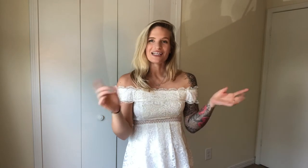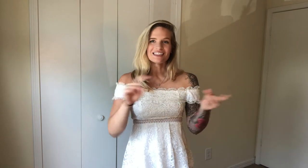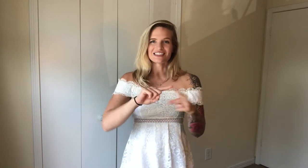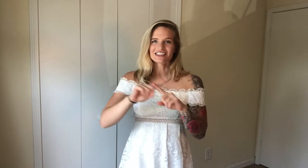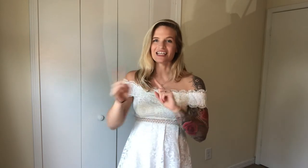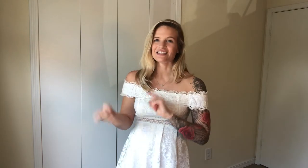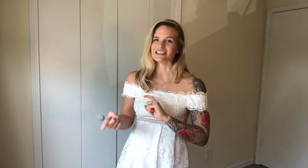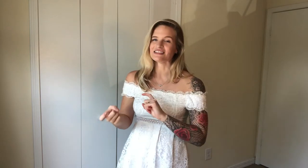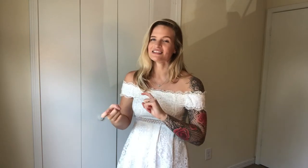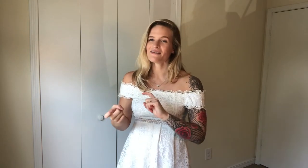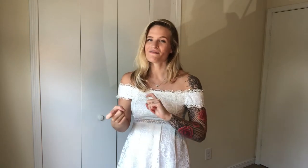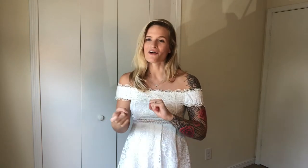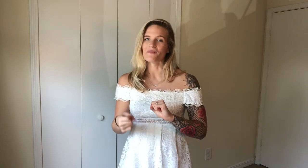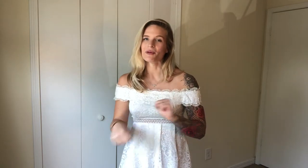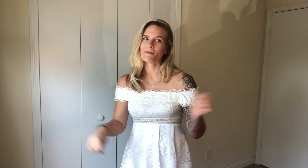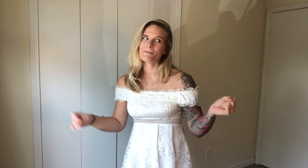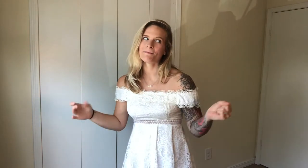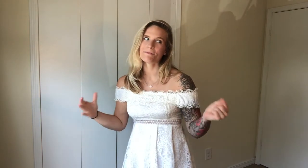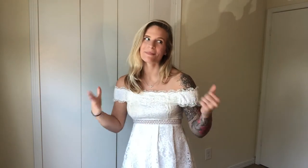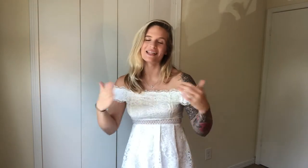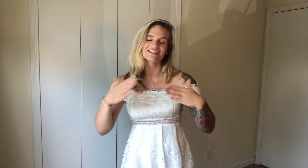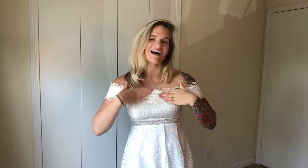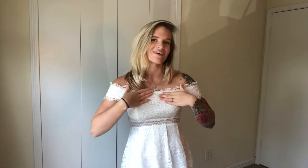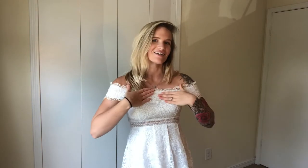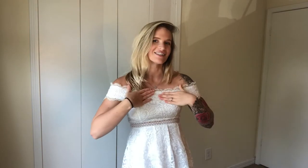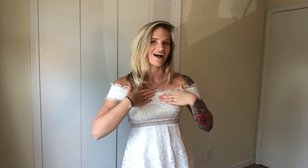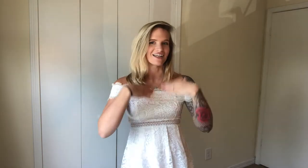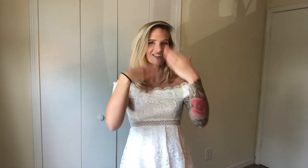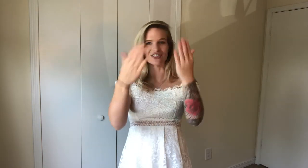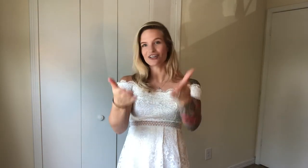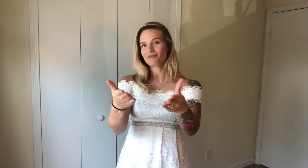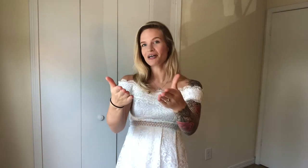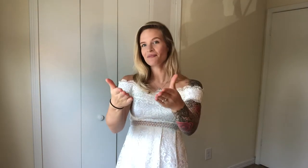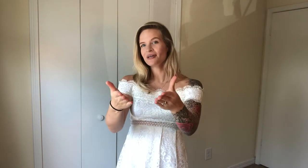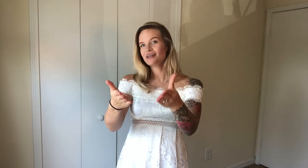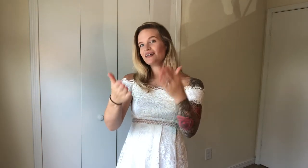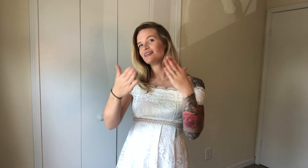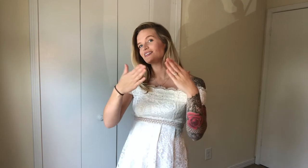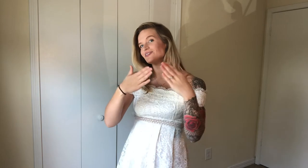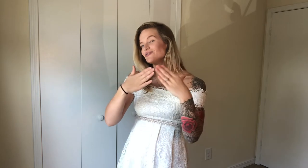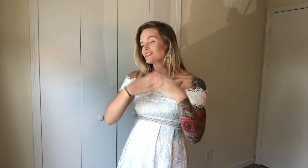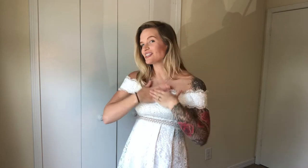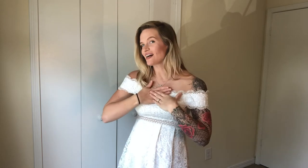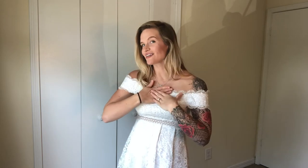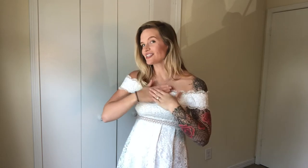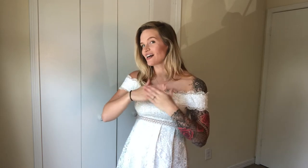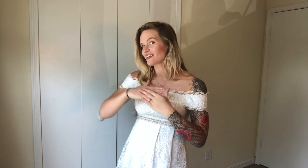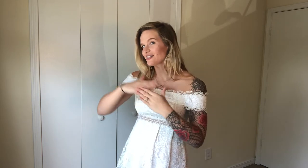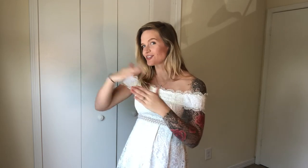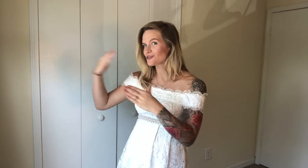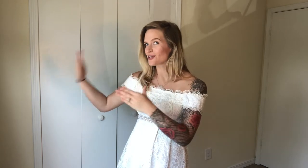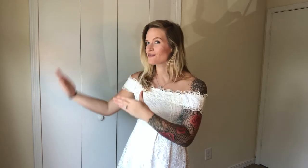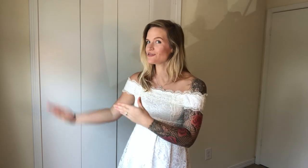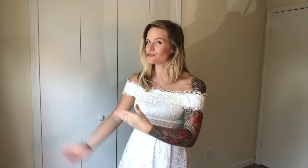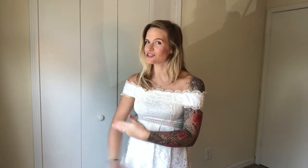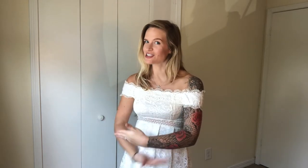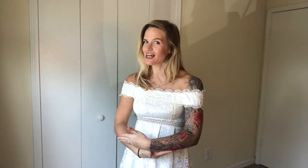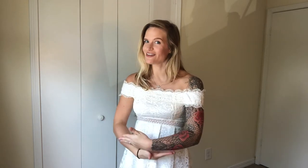it just changes from the daughter talking to her mom to the daughter talking to her future child.